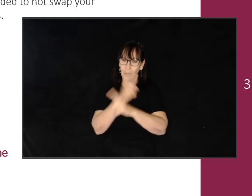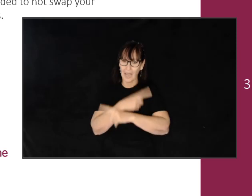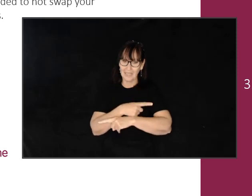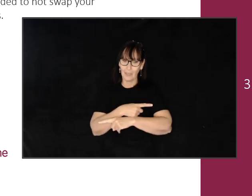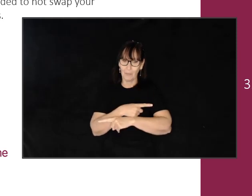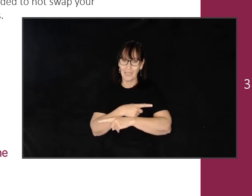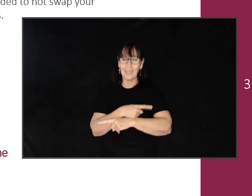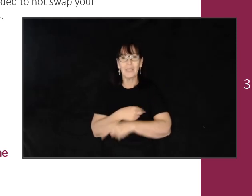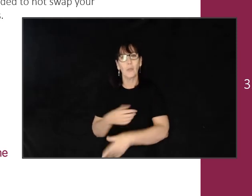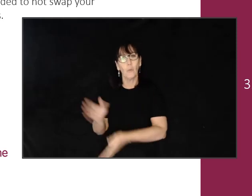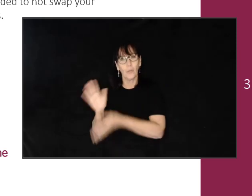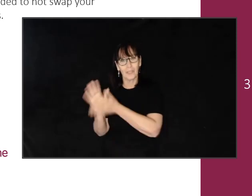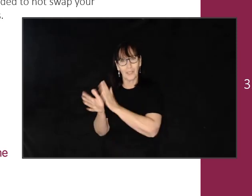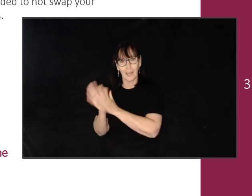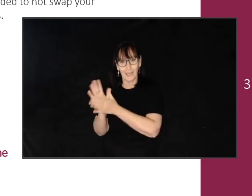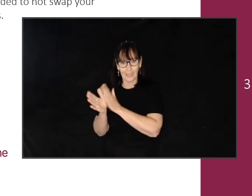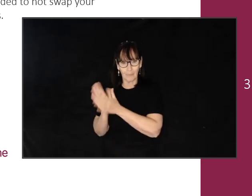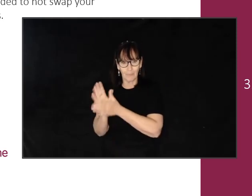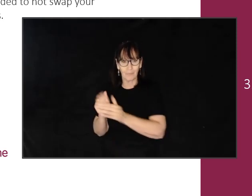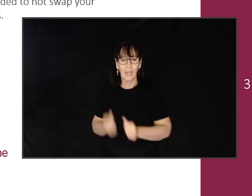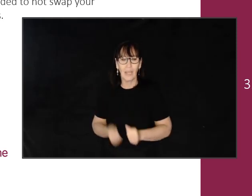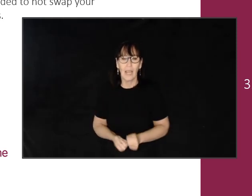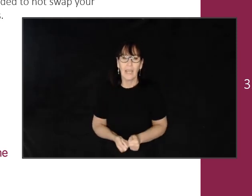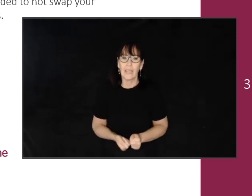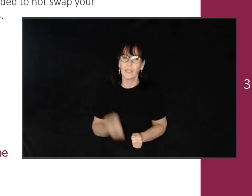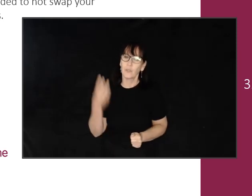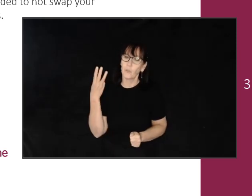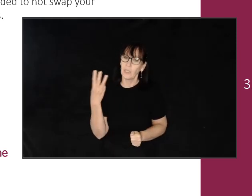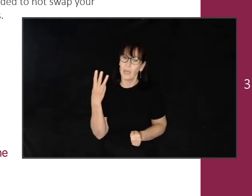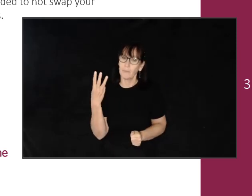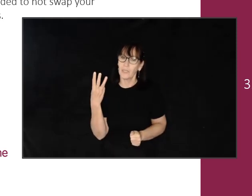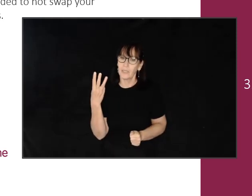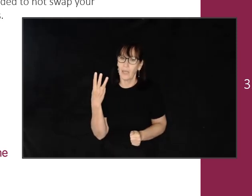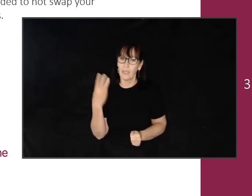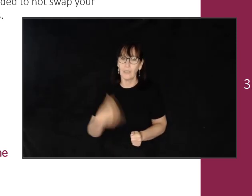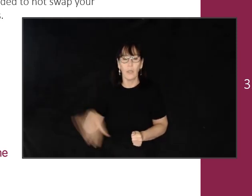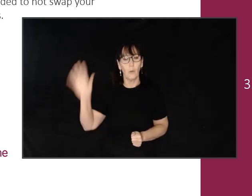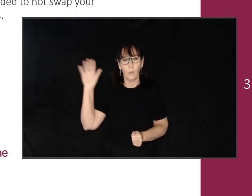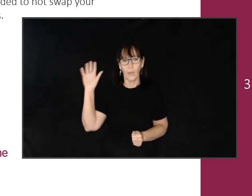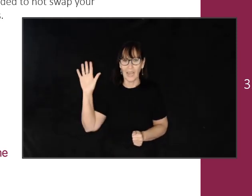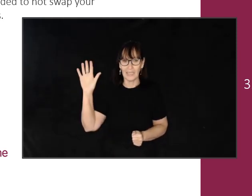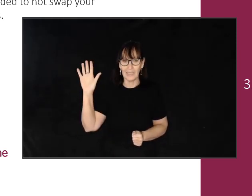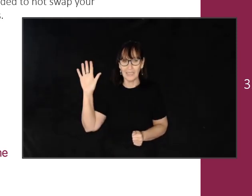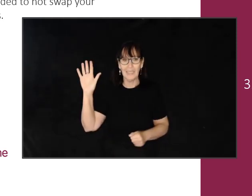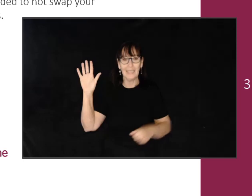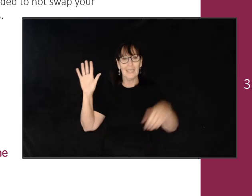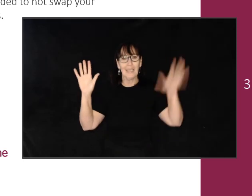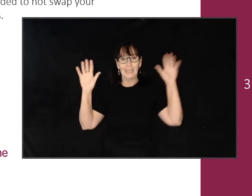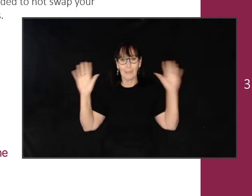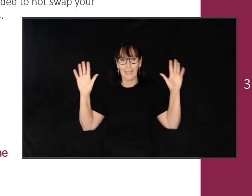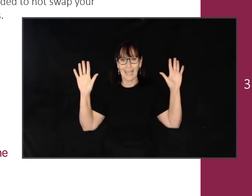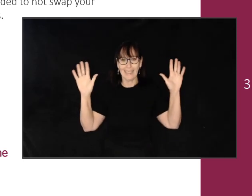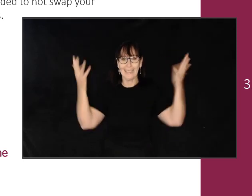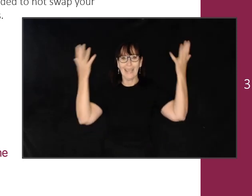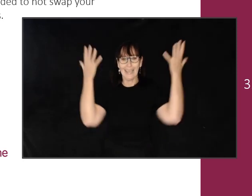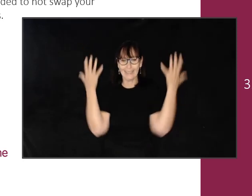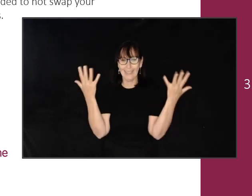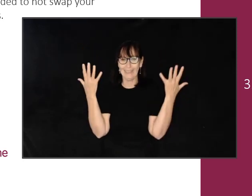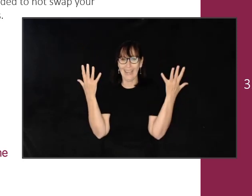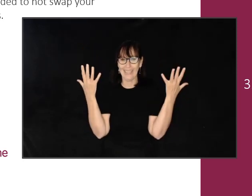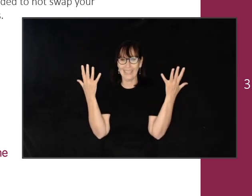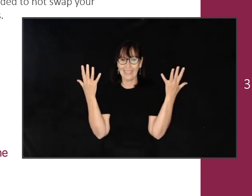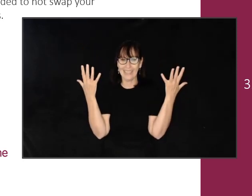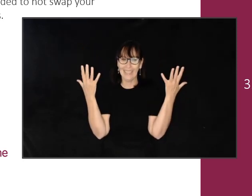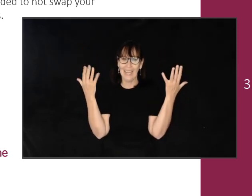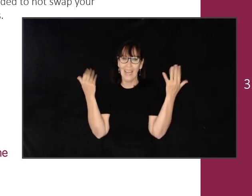swap your hand dominance with signing. Now there are three types of signs. One-handed, double-handed and